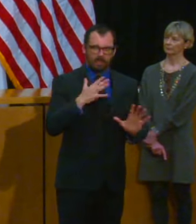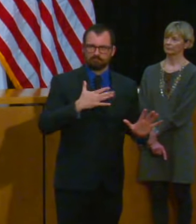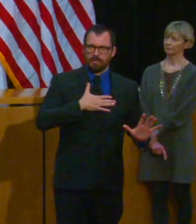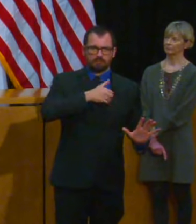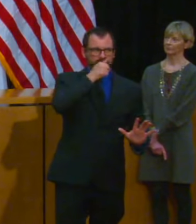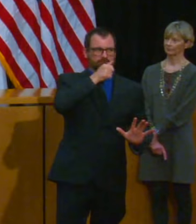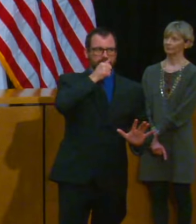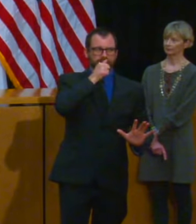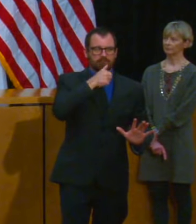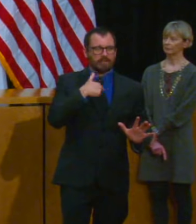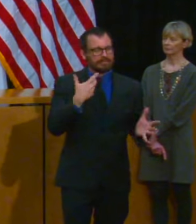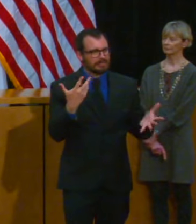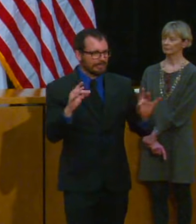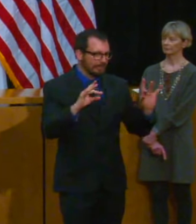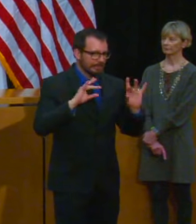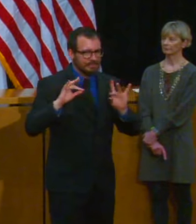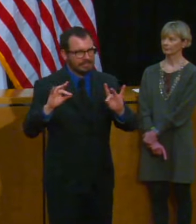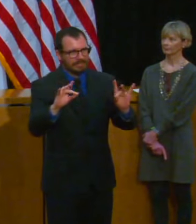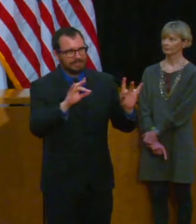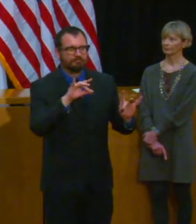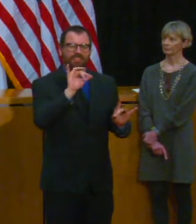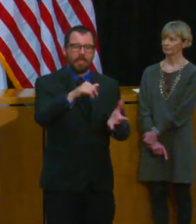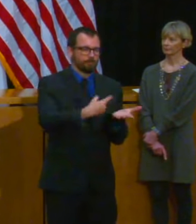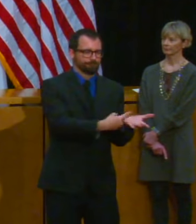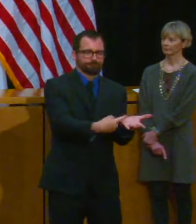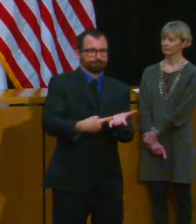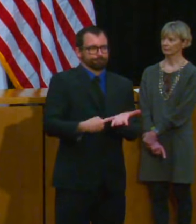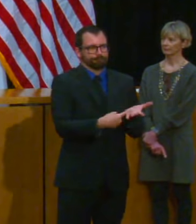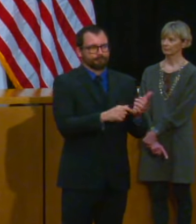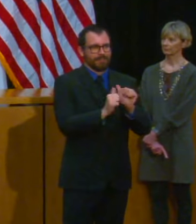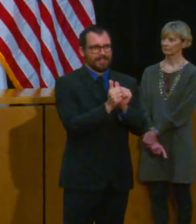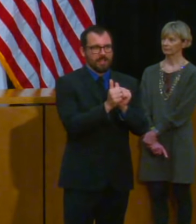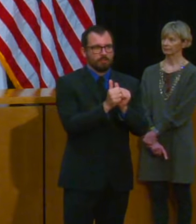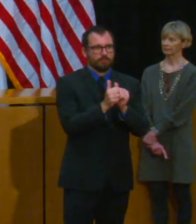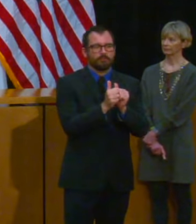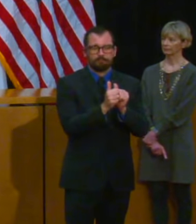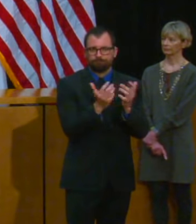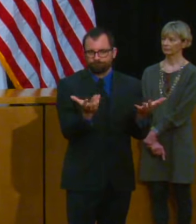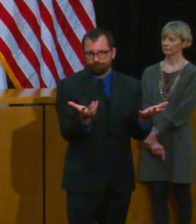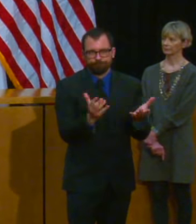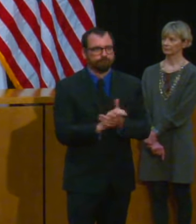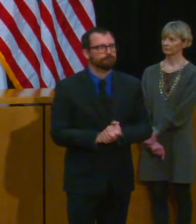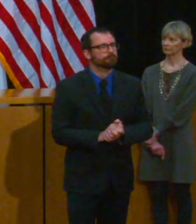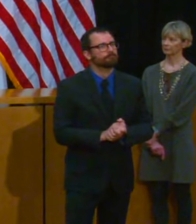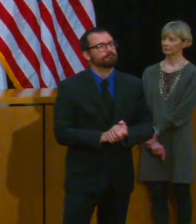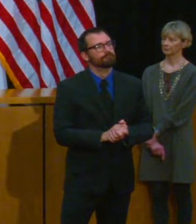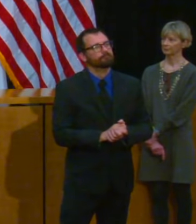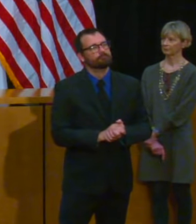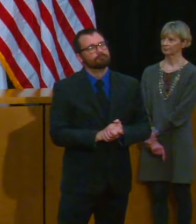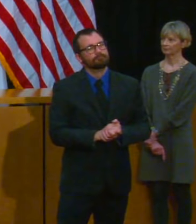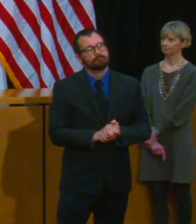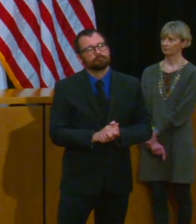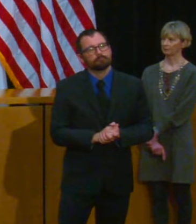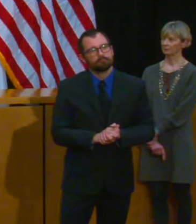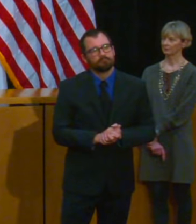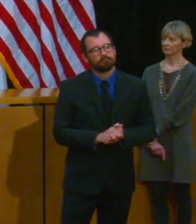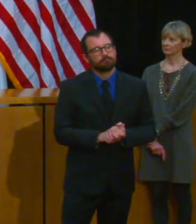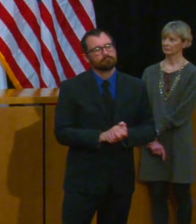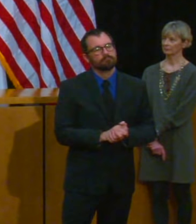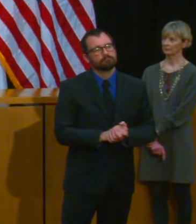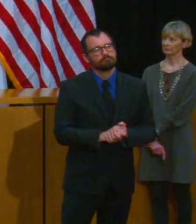but that's an ongoing discussion that we're having with the folks that are involved in it what I've said about this from the beginning is that I don't see this as an either or